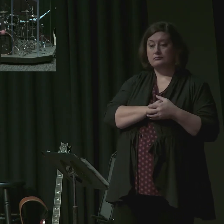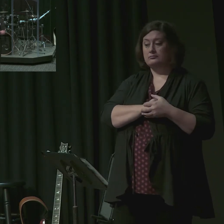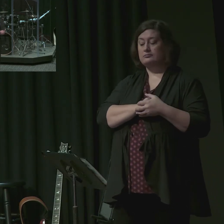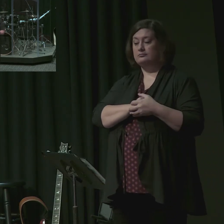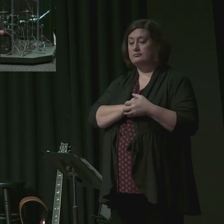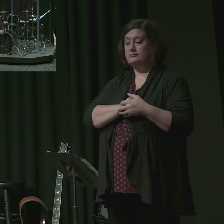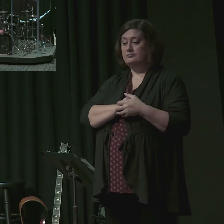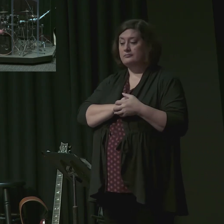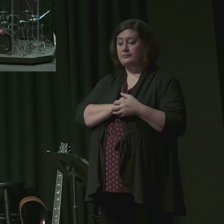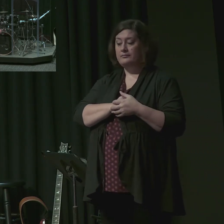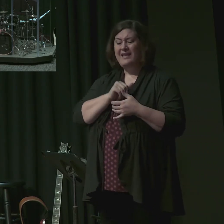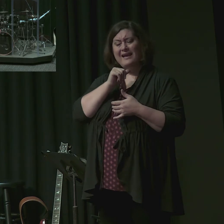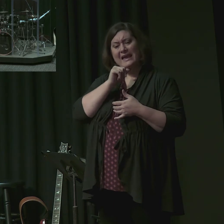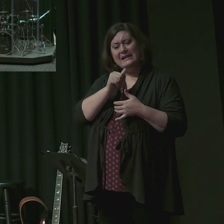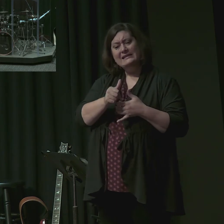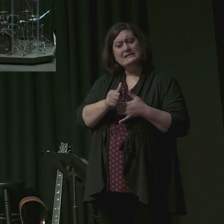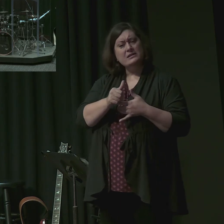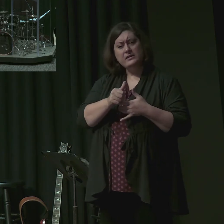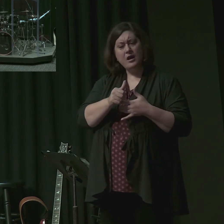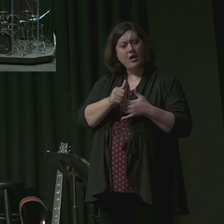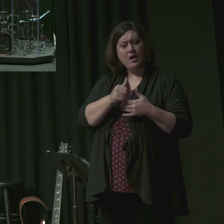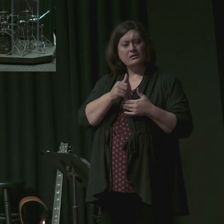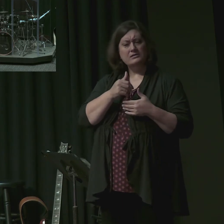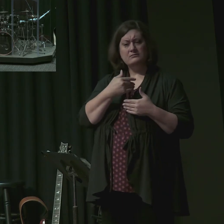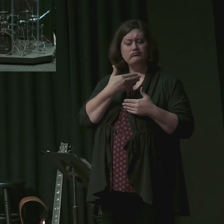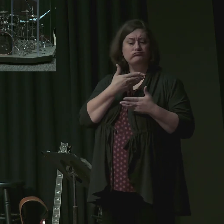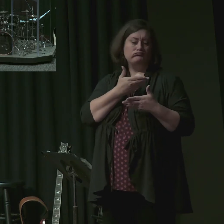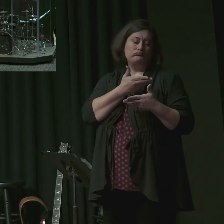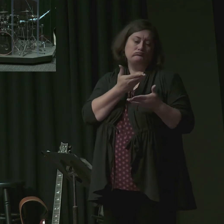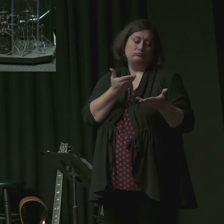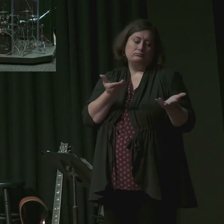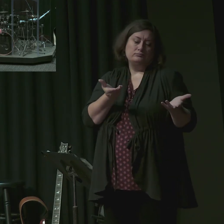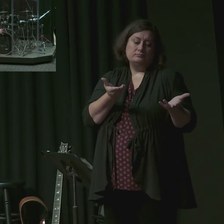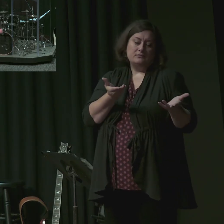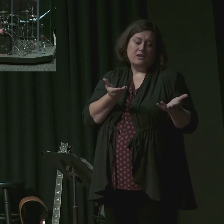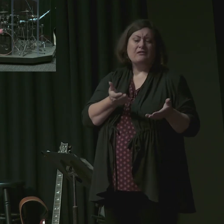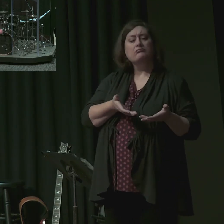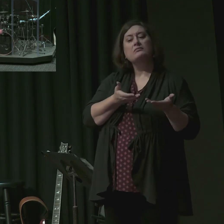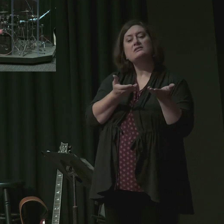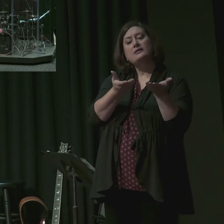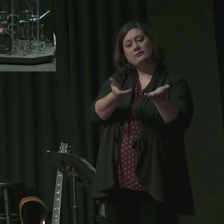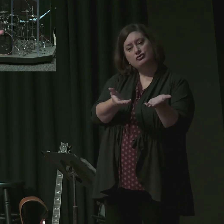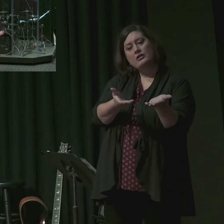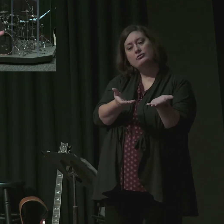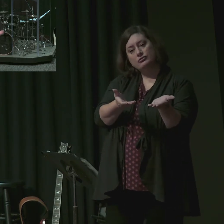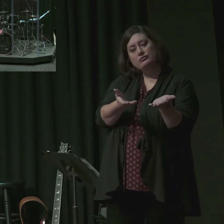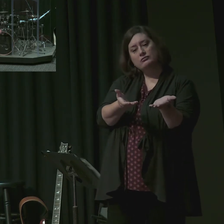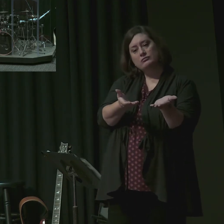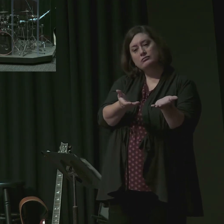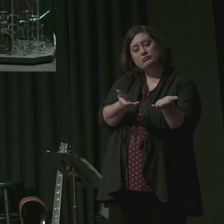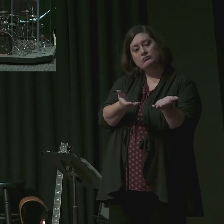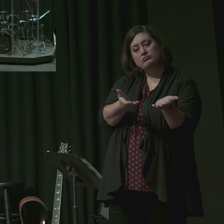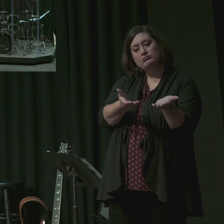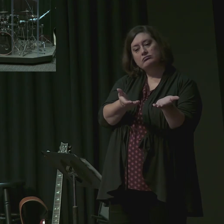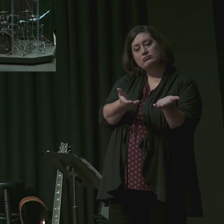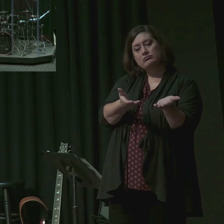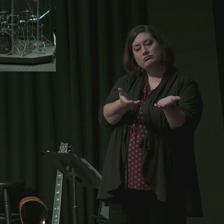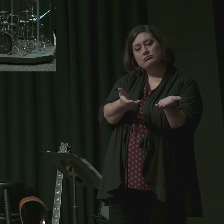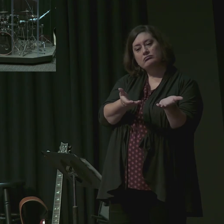You are not to speak as though the things you say are just suggestions. Or mere